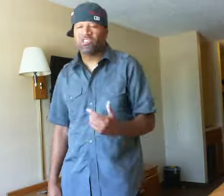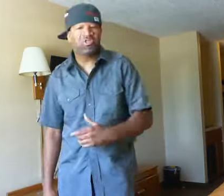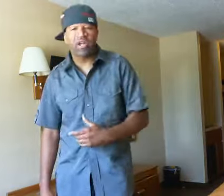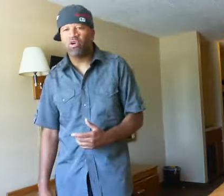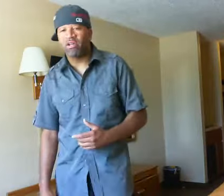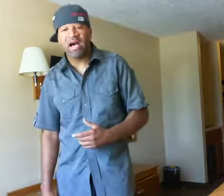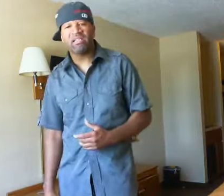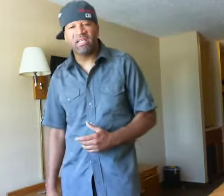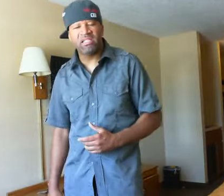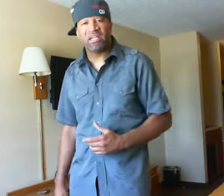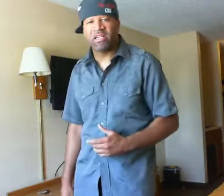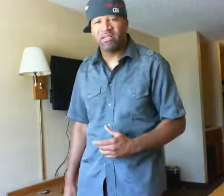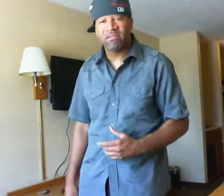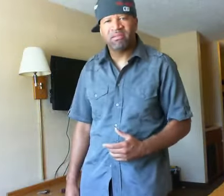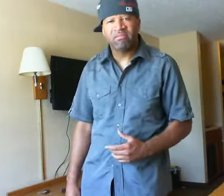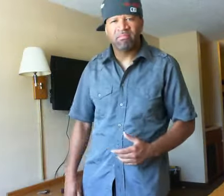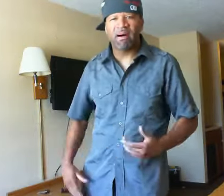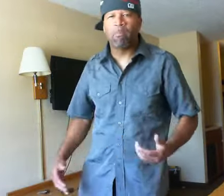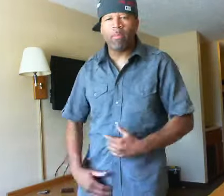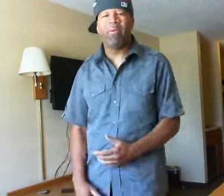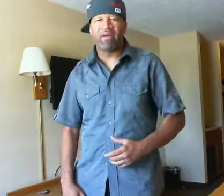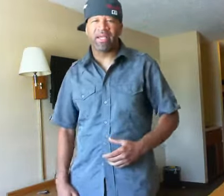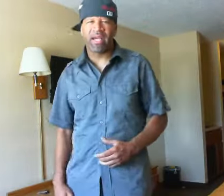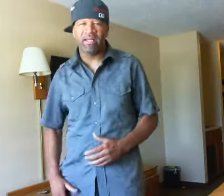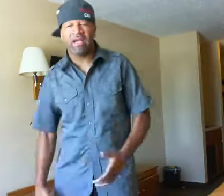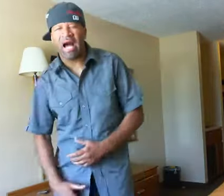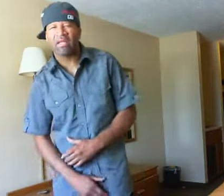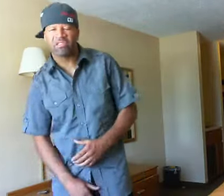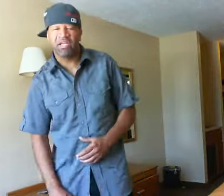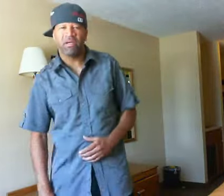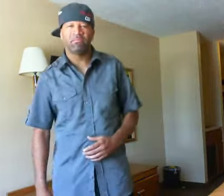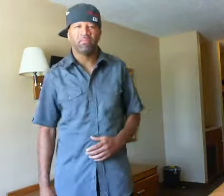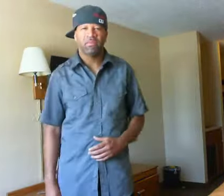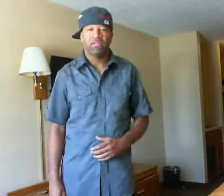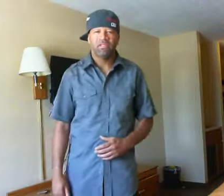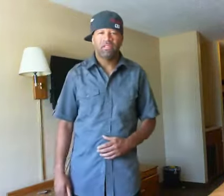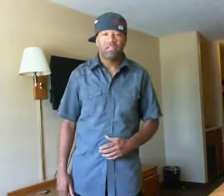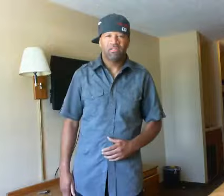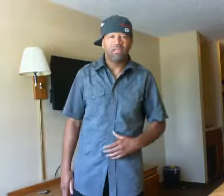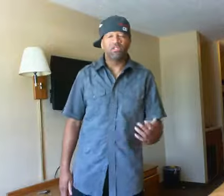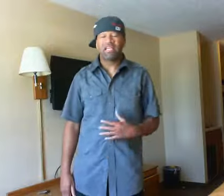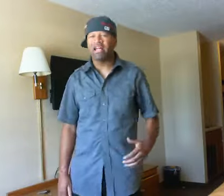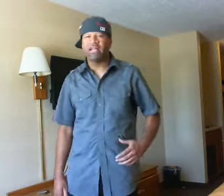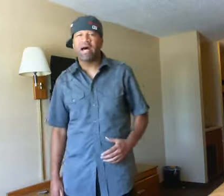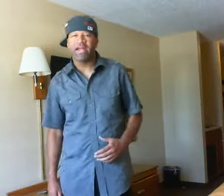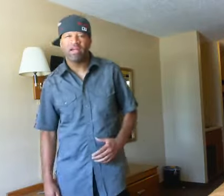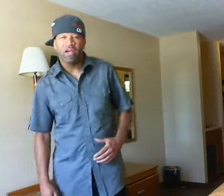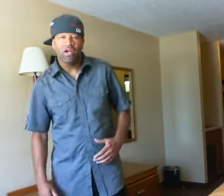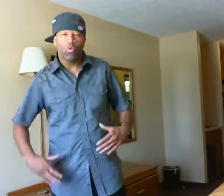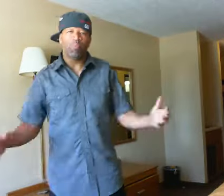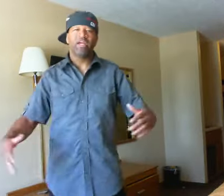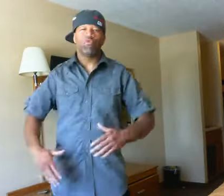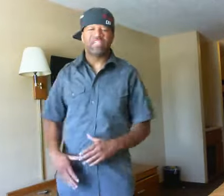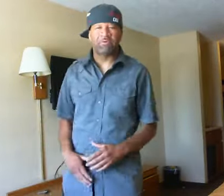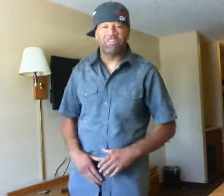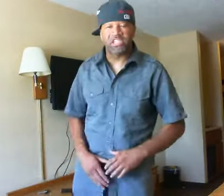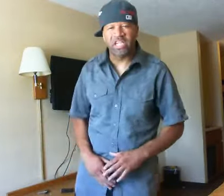straight goin' down to D.C. My boy Barricade, the Coliseum. Then on Saturday night, we'll be in Richmond, Virginia.